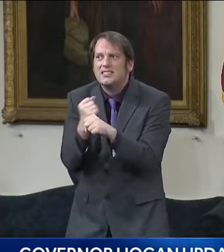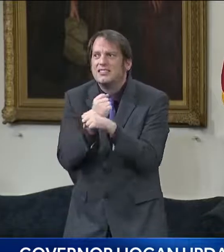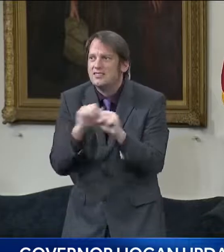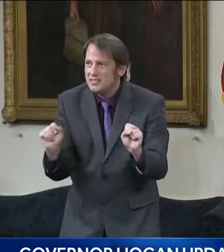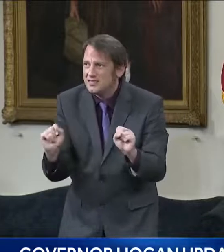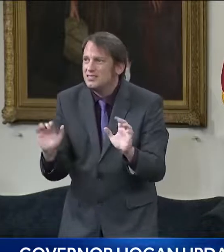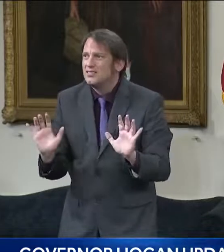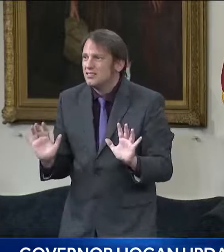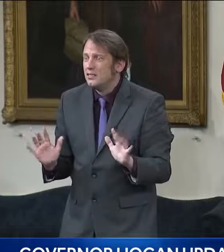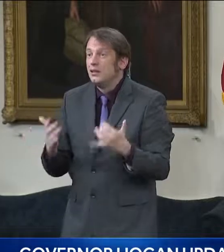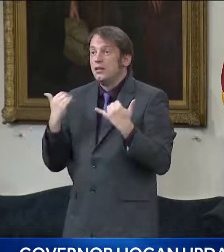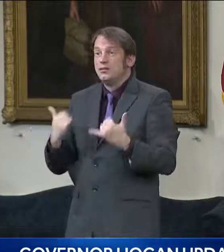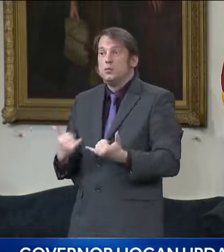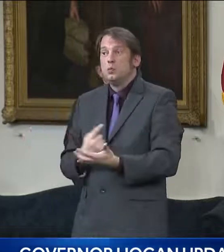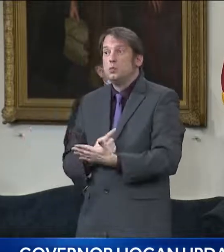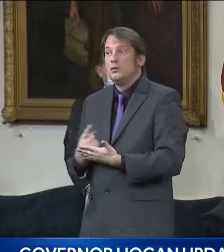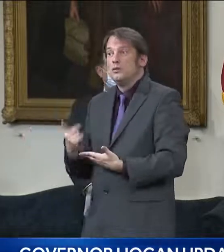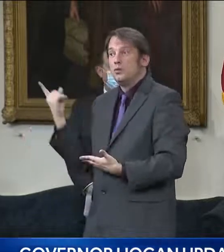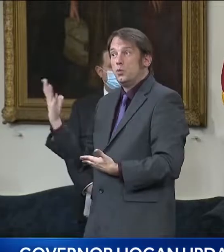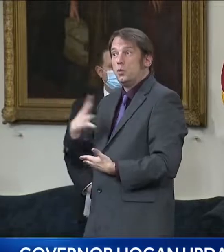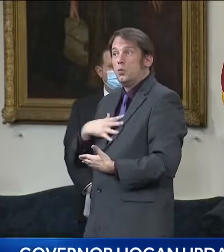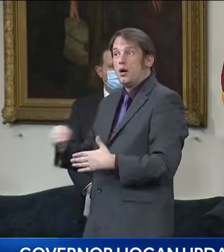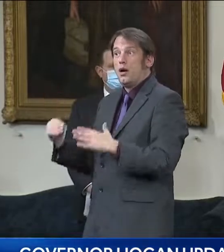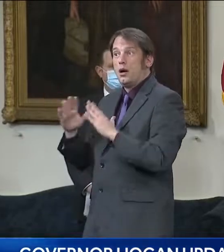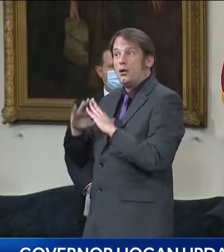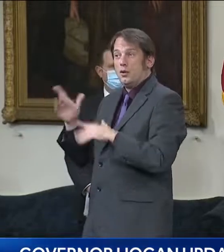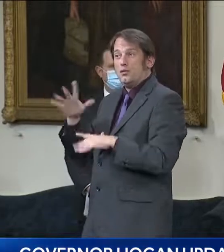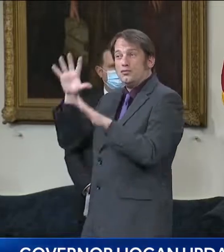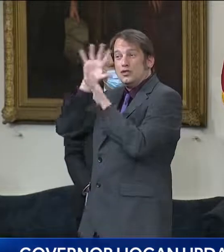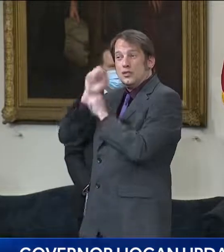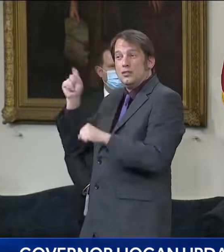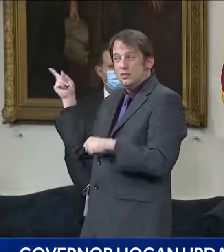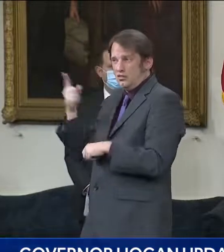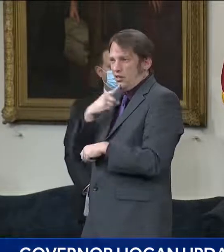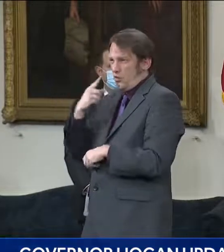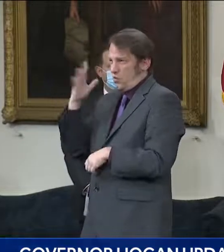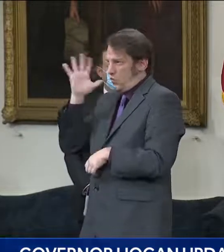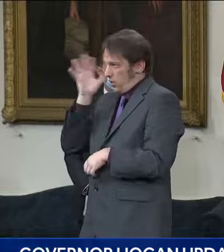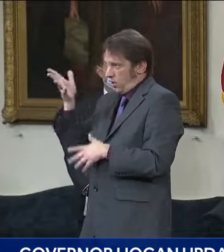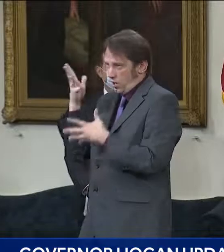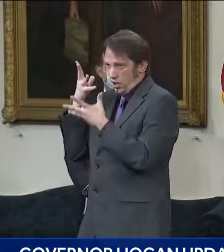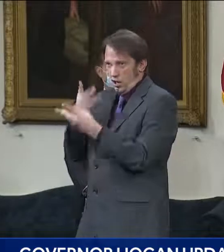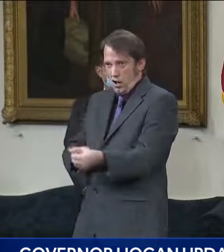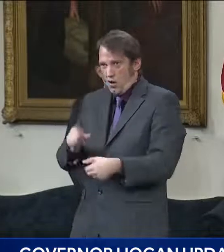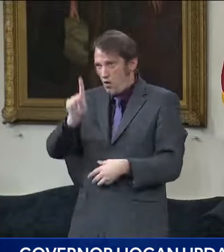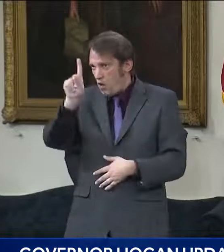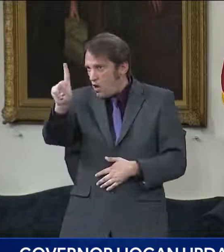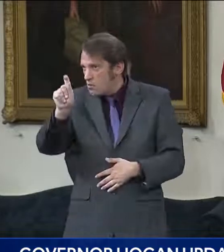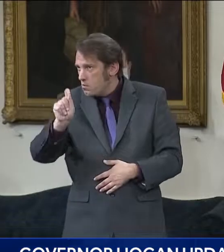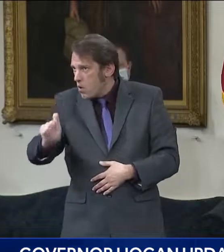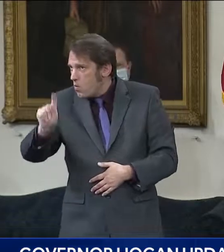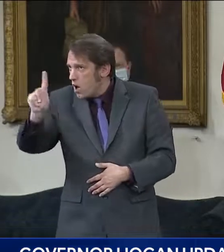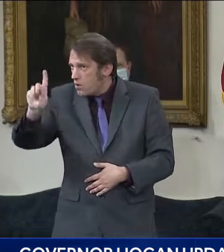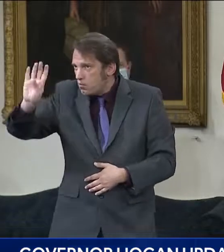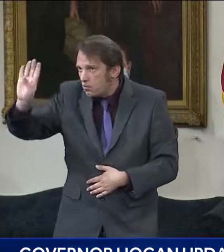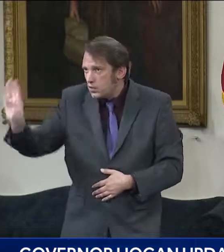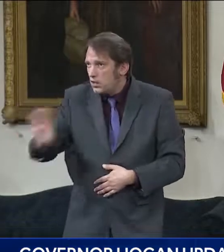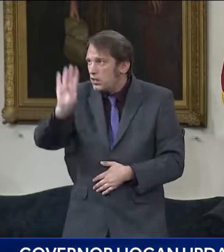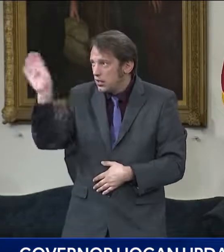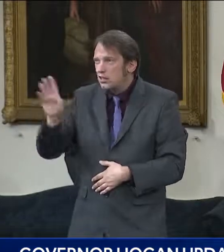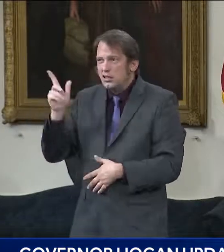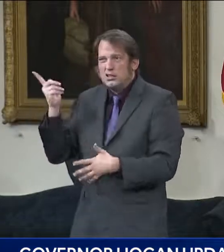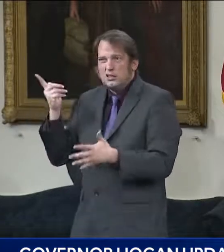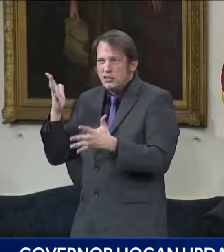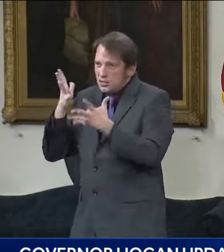the, I think, uh, the president is going to commit $1.1 billion to that kind of a campaign to increase, uh, vaccine